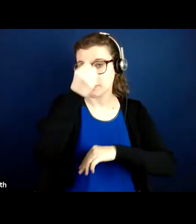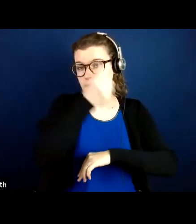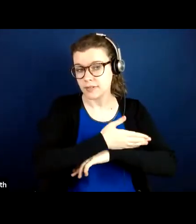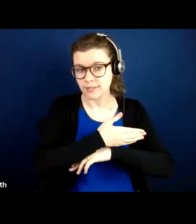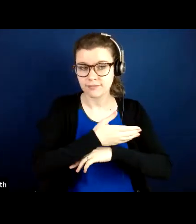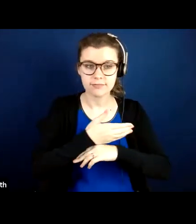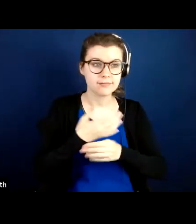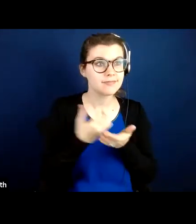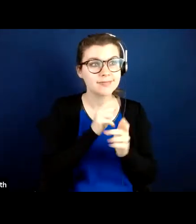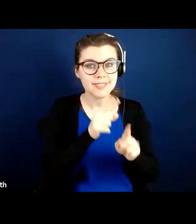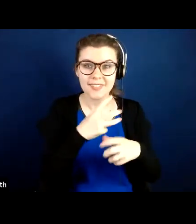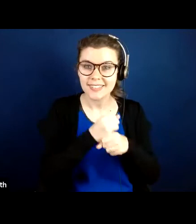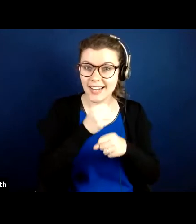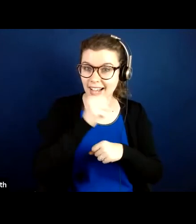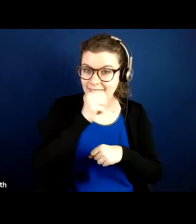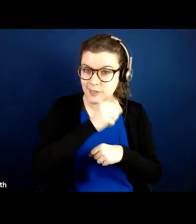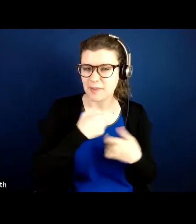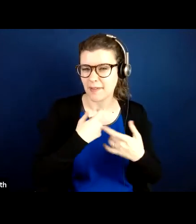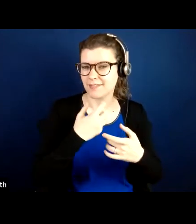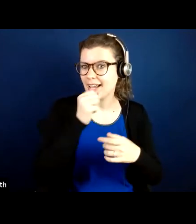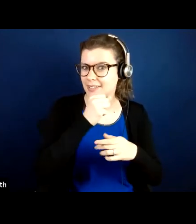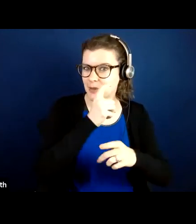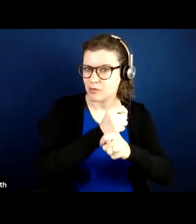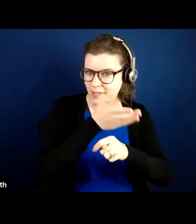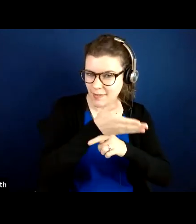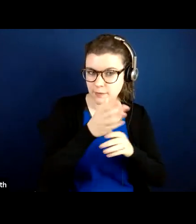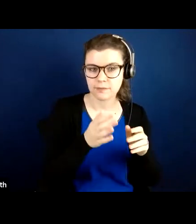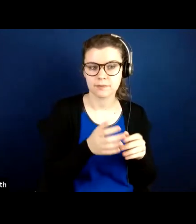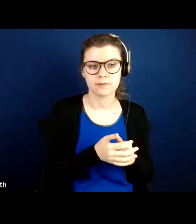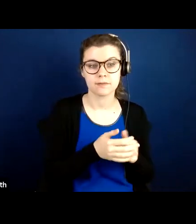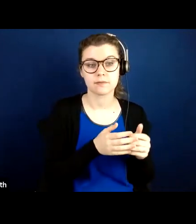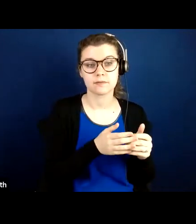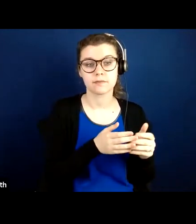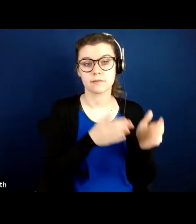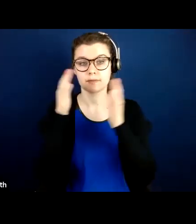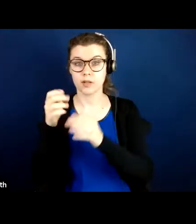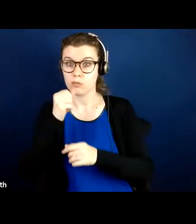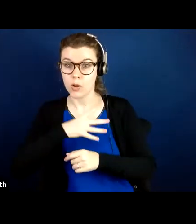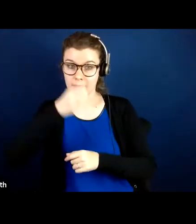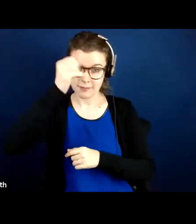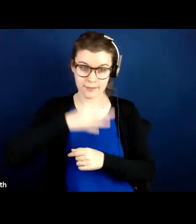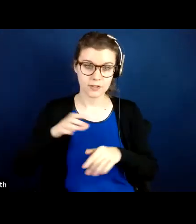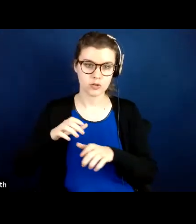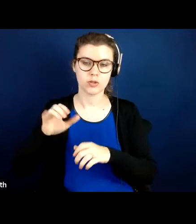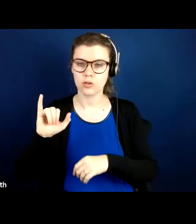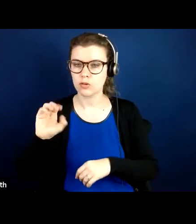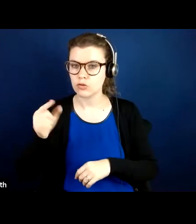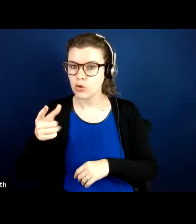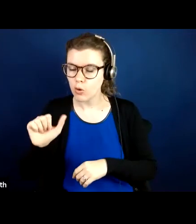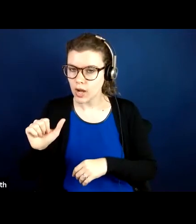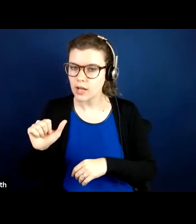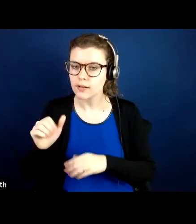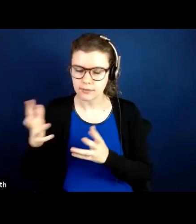an ice, ice cream and an ice cream truck. A woman and a man doing adaptive yoga. We have someone getting